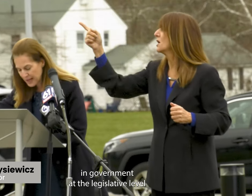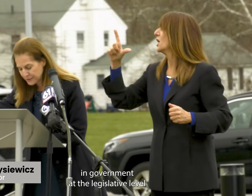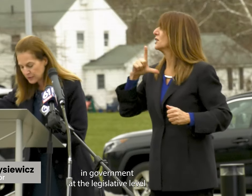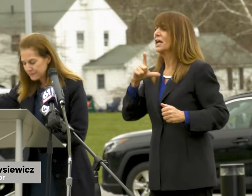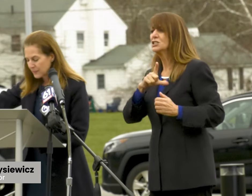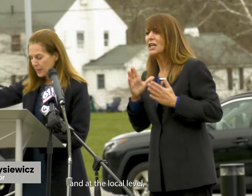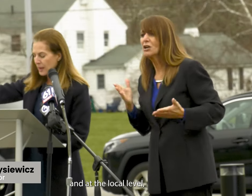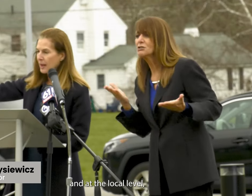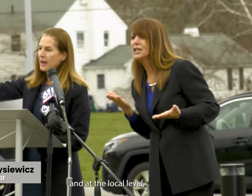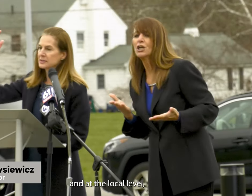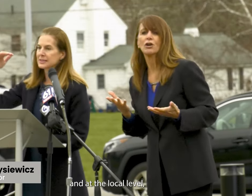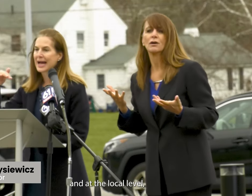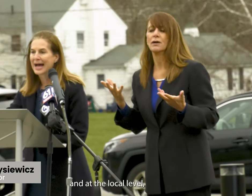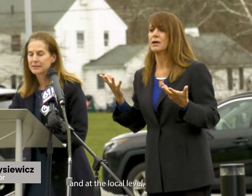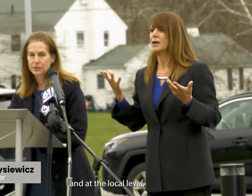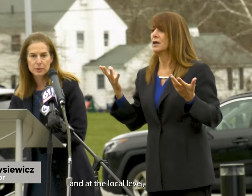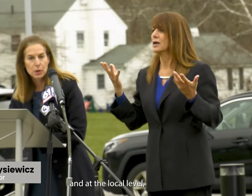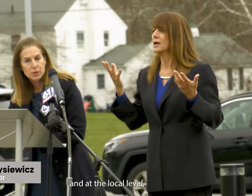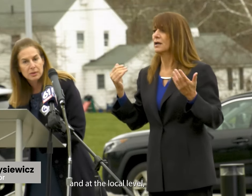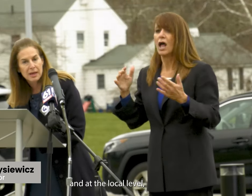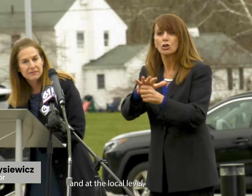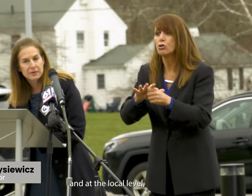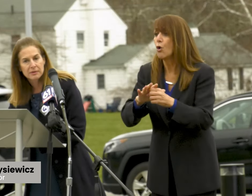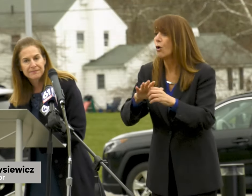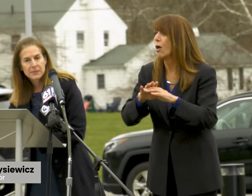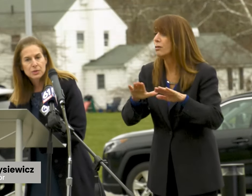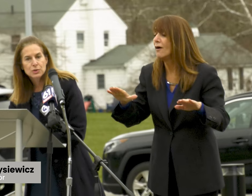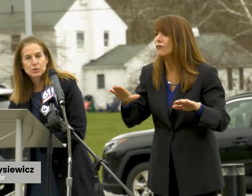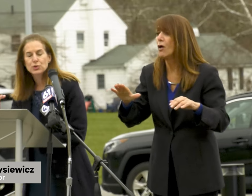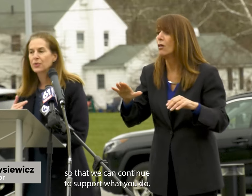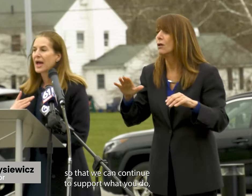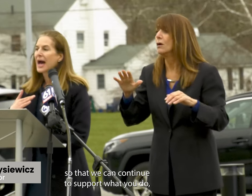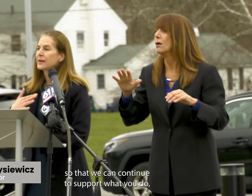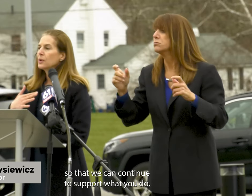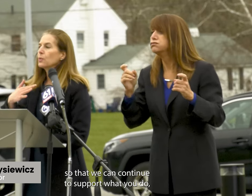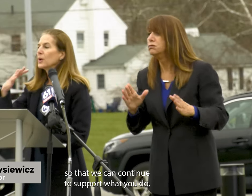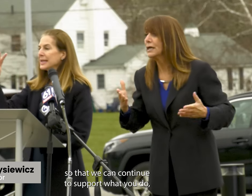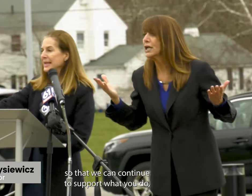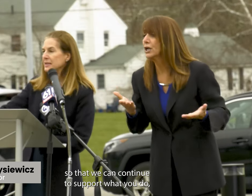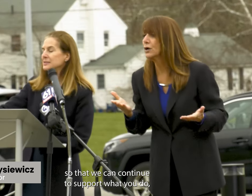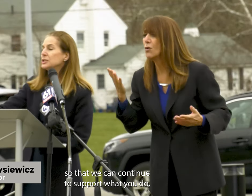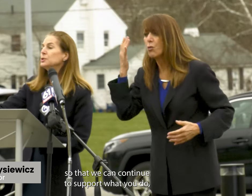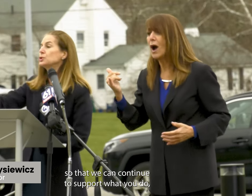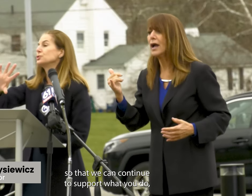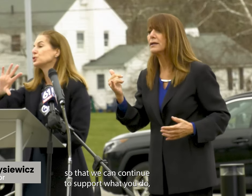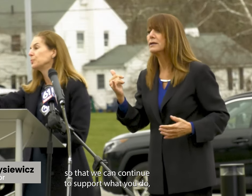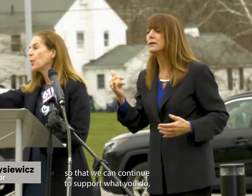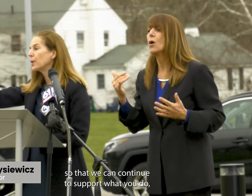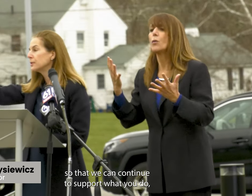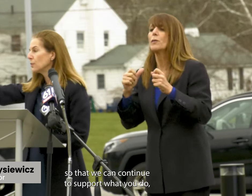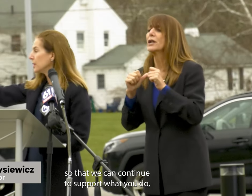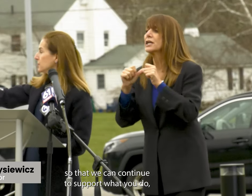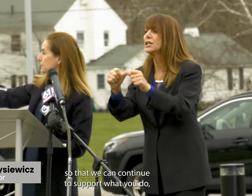level and at the local level so that we can continue to